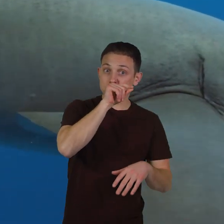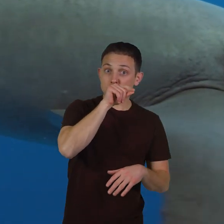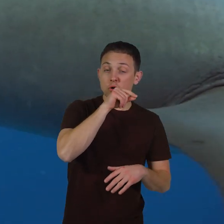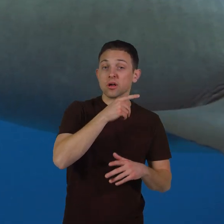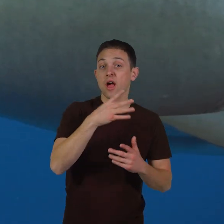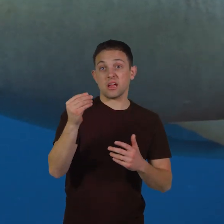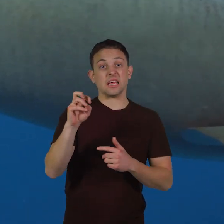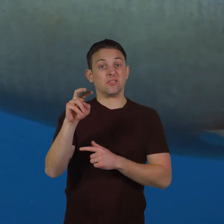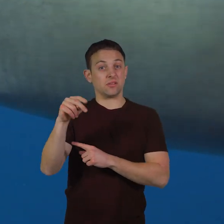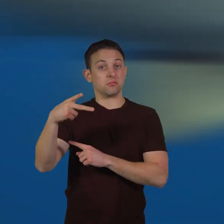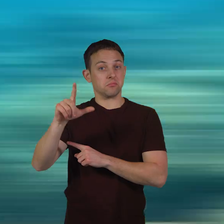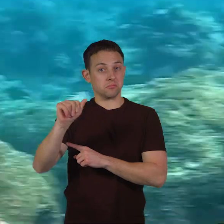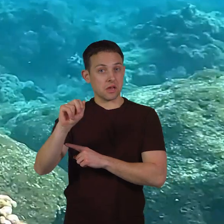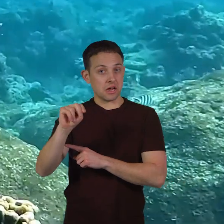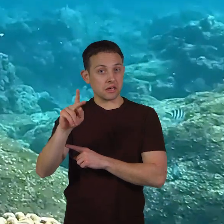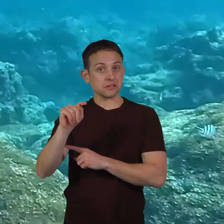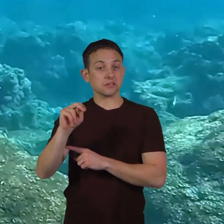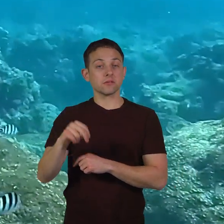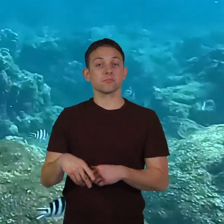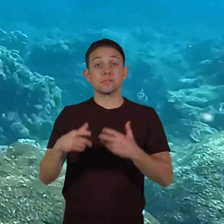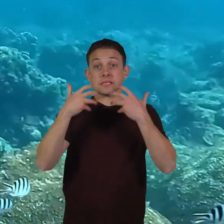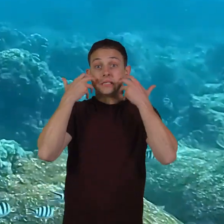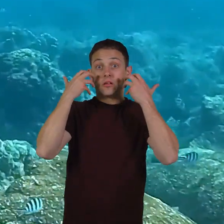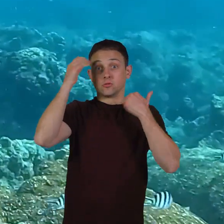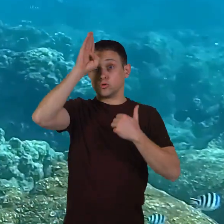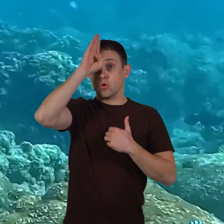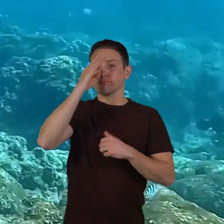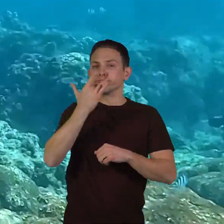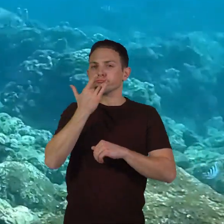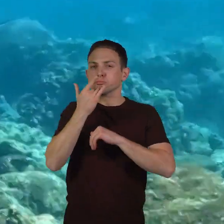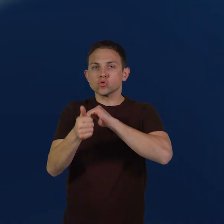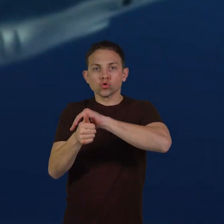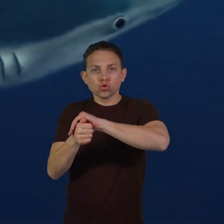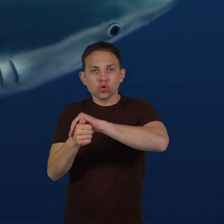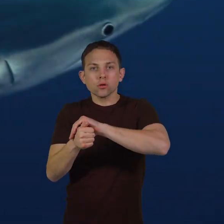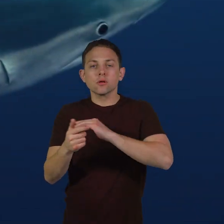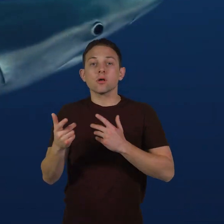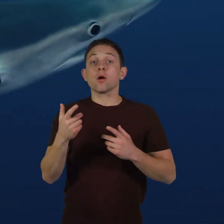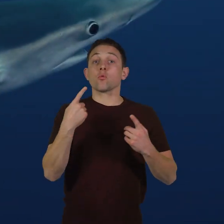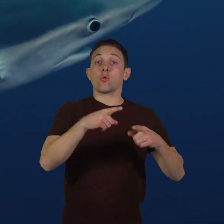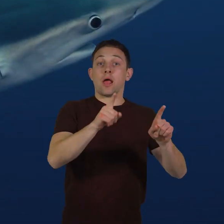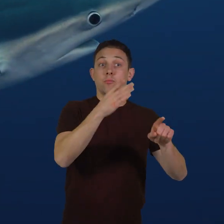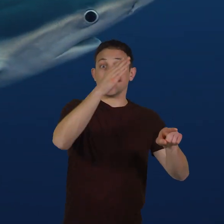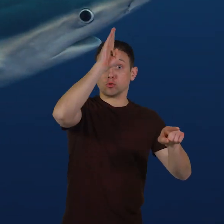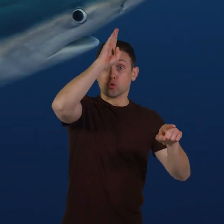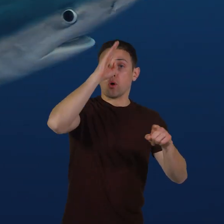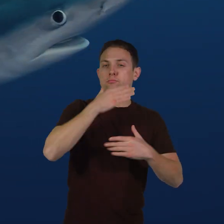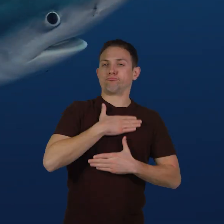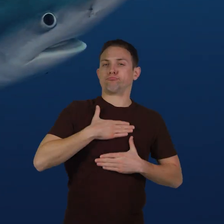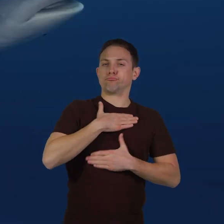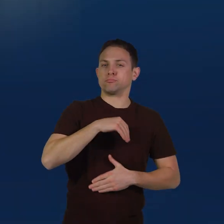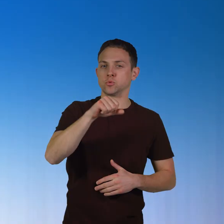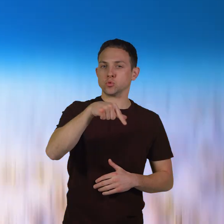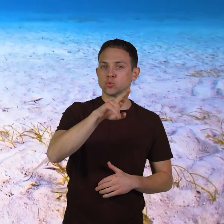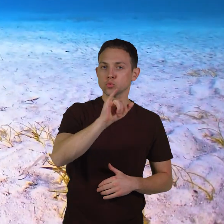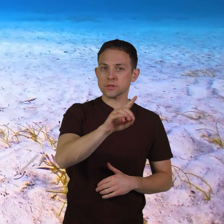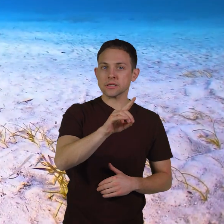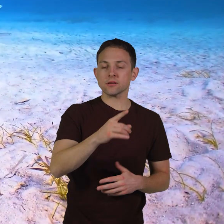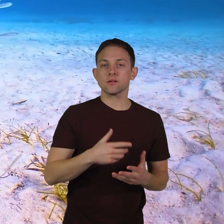plankton. And tiger sharks prefer turtles, while blue sharks enjoy squid. What they eat